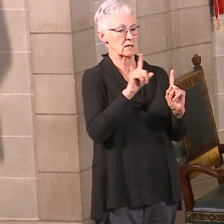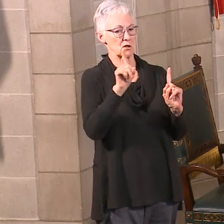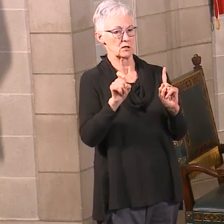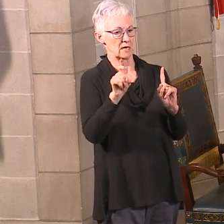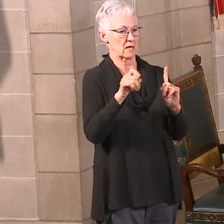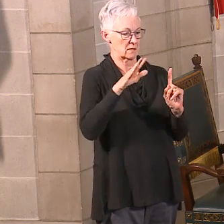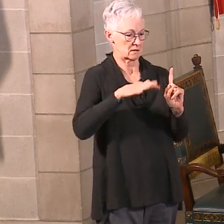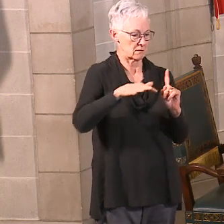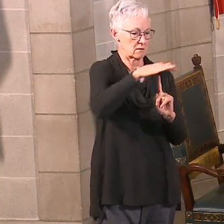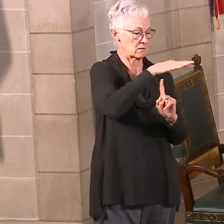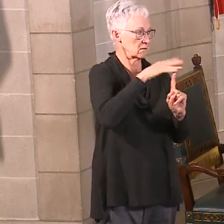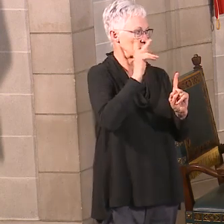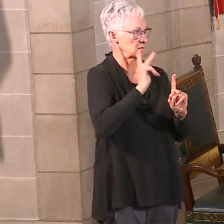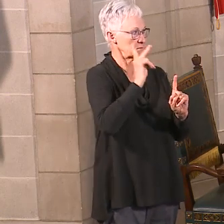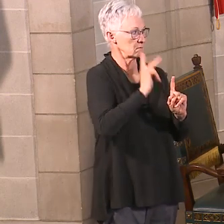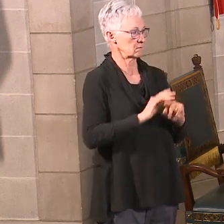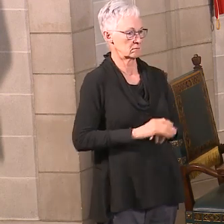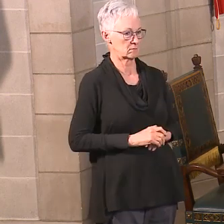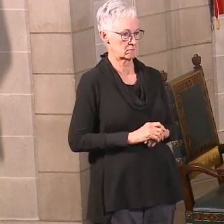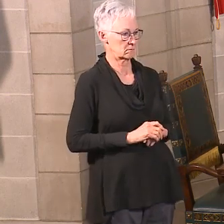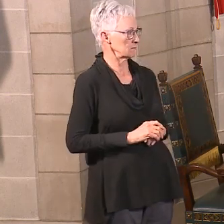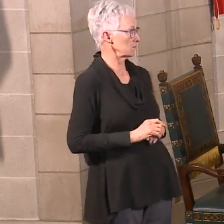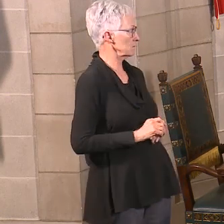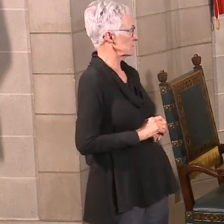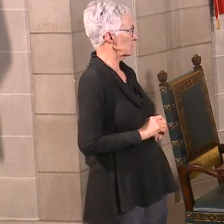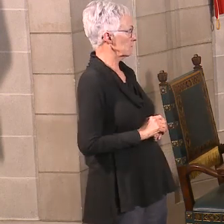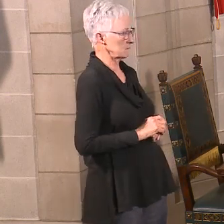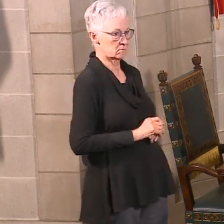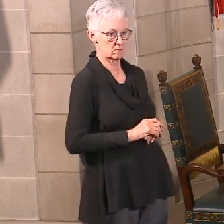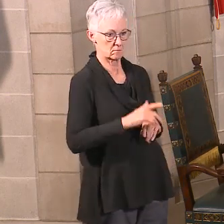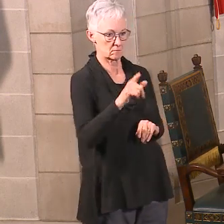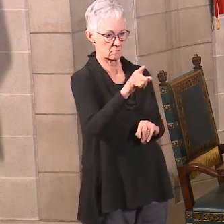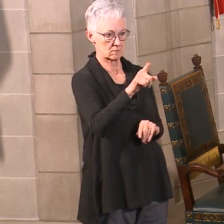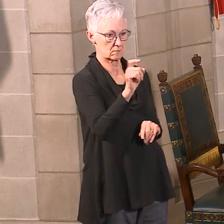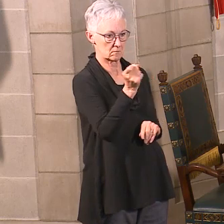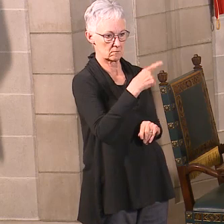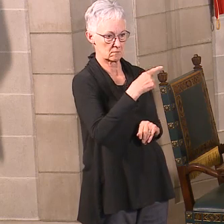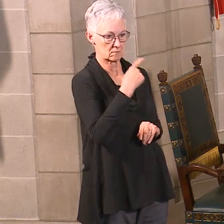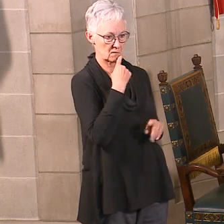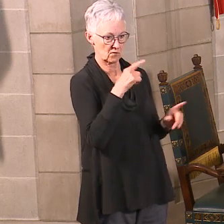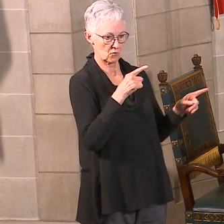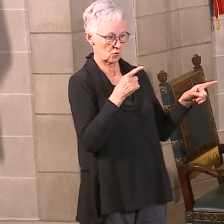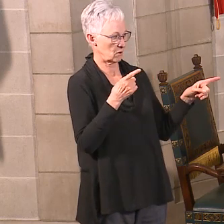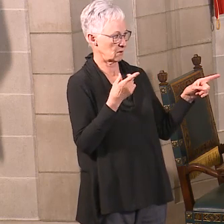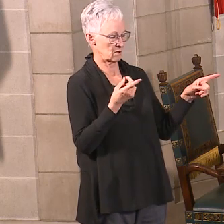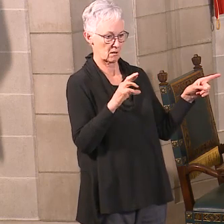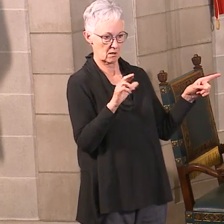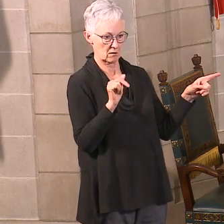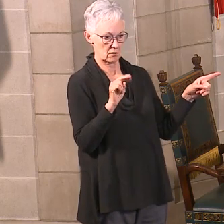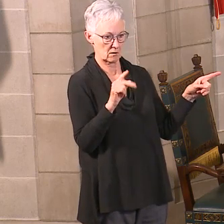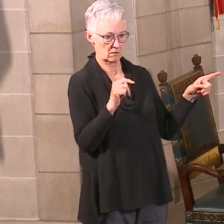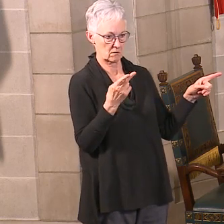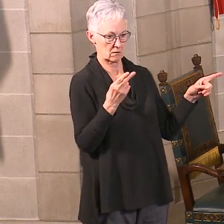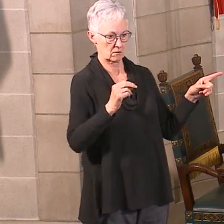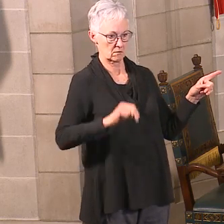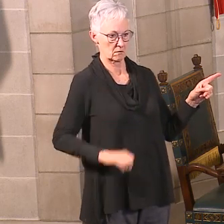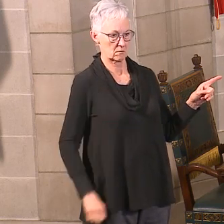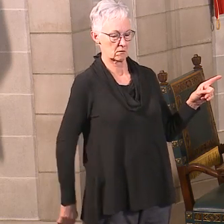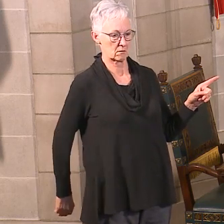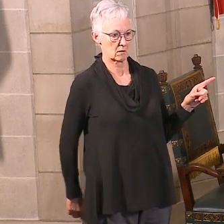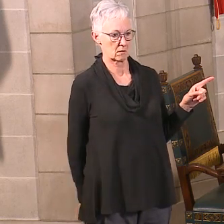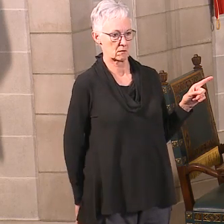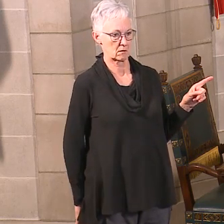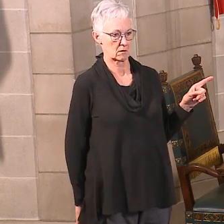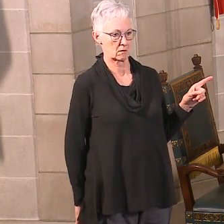Did you want to add anything? Do you have another question for Dr. Antel? Well, I was curious as to whether